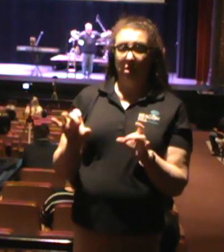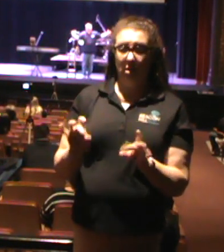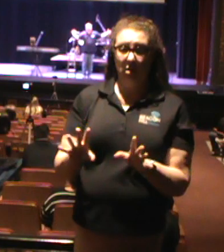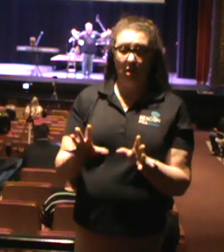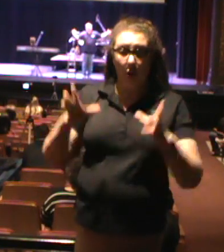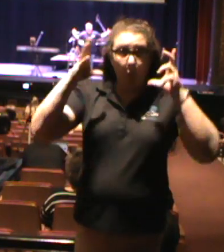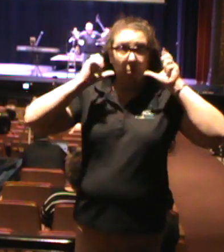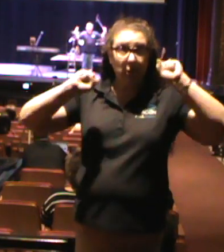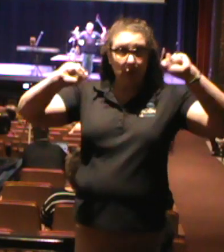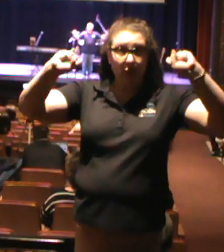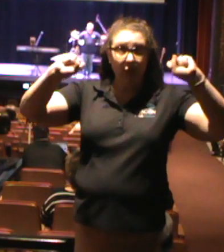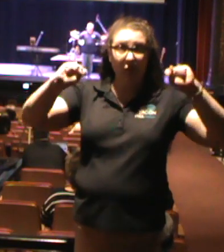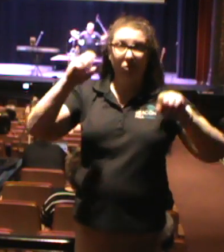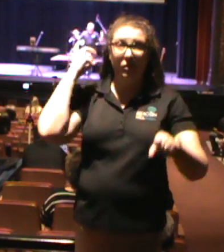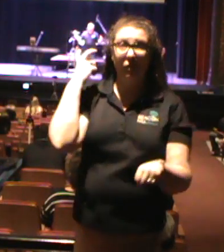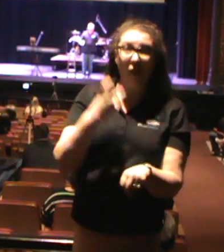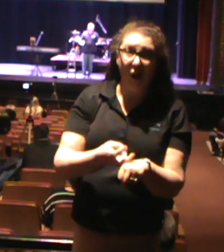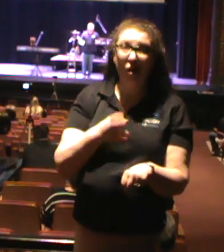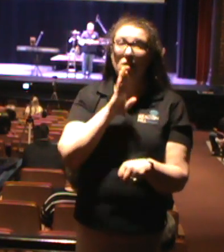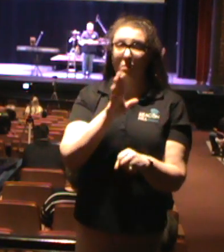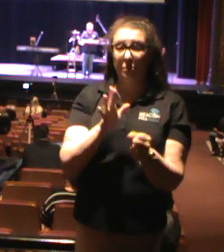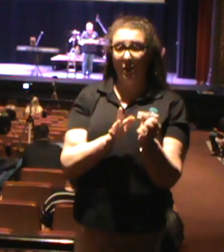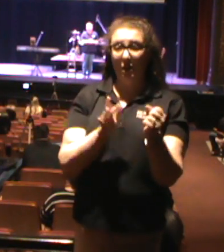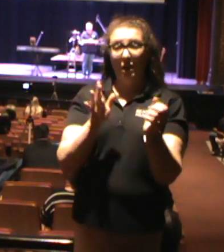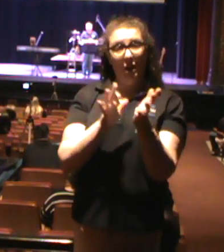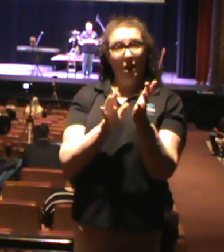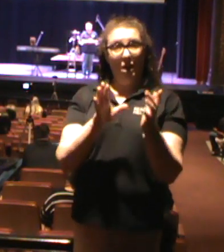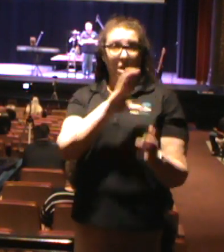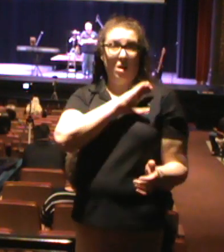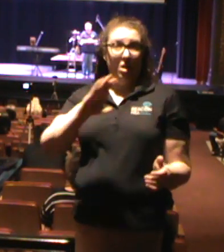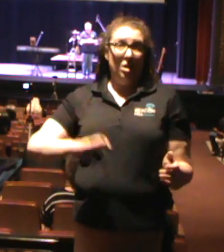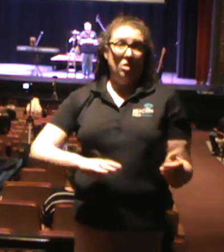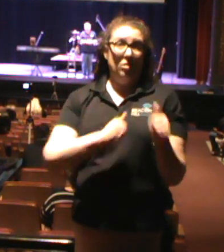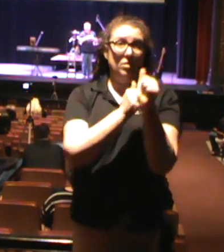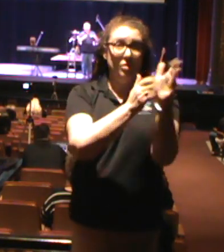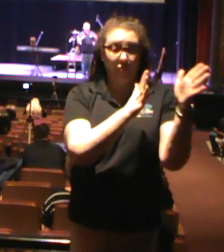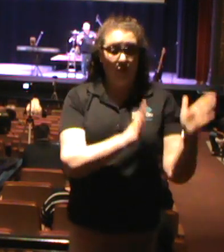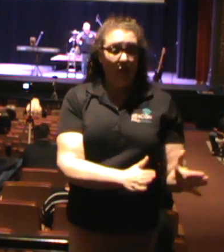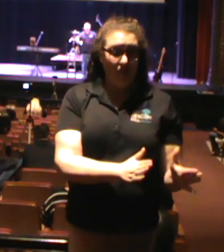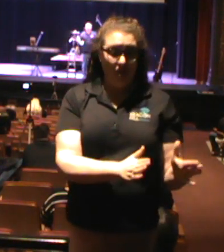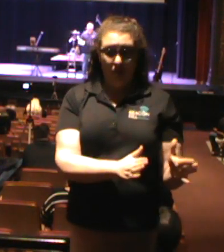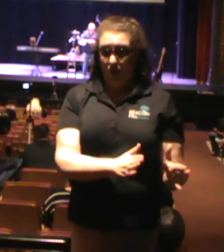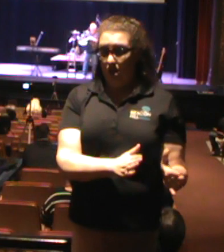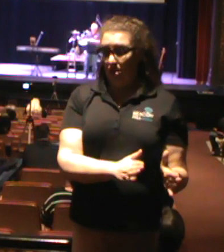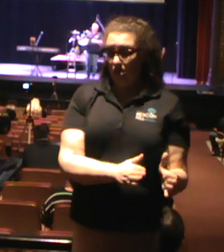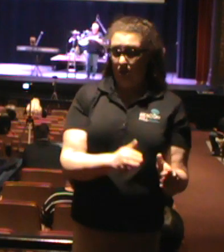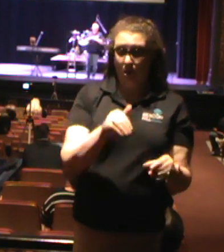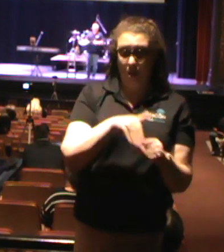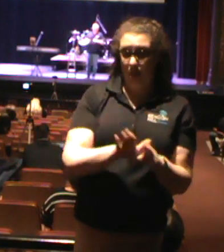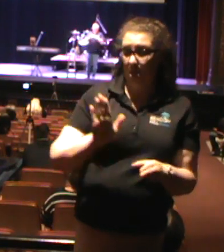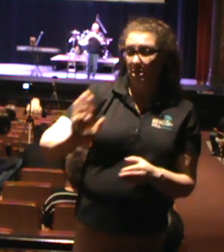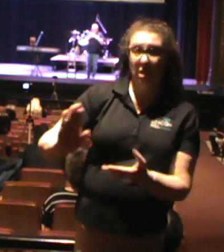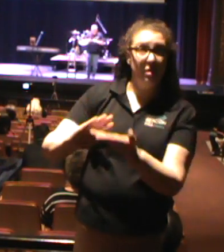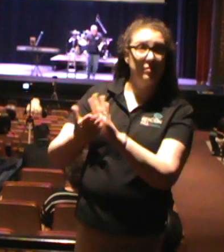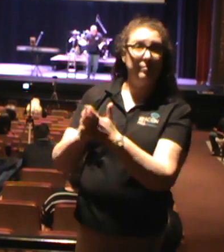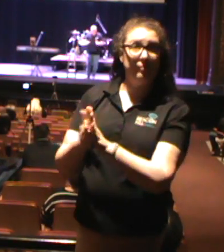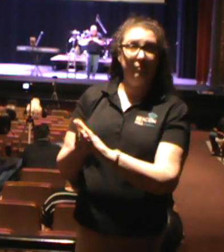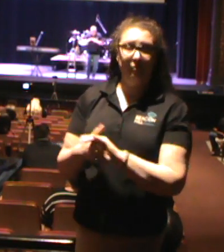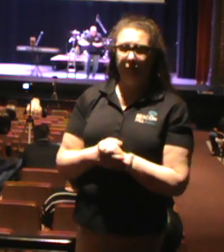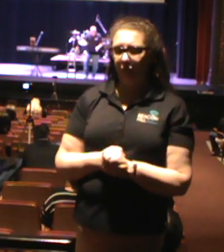unbearable to be a Christian in this place called Pergamum. The stage was set for an all-out